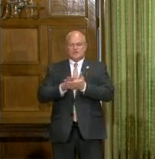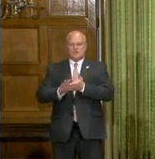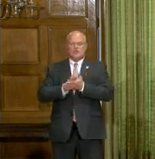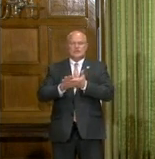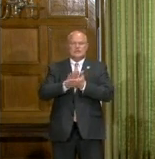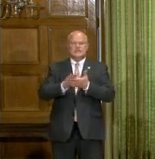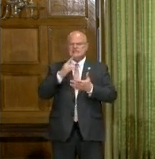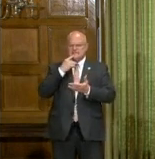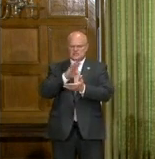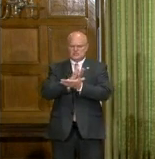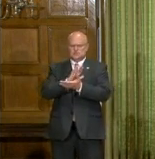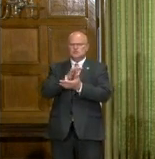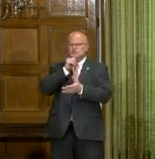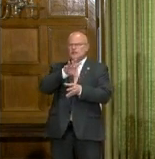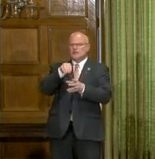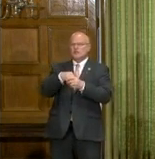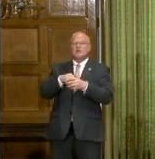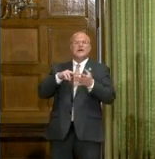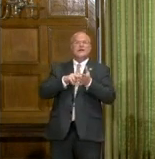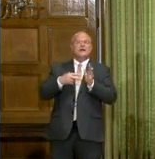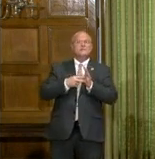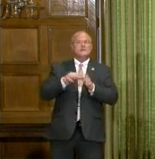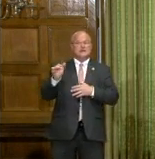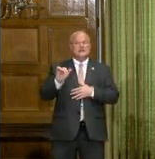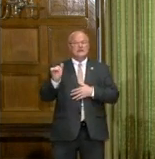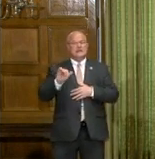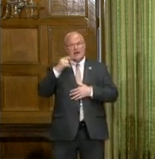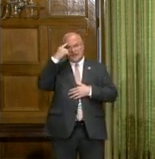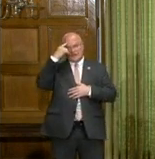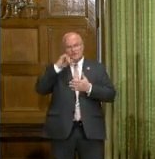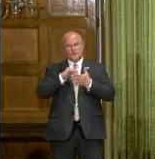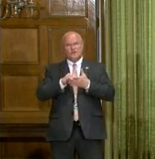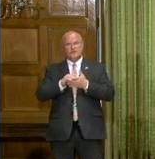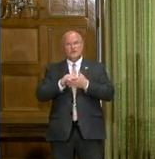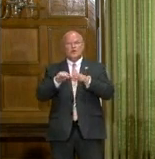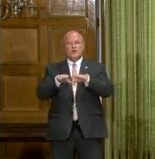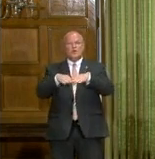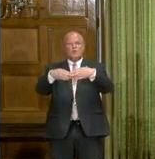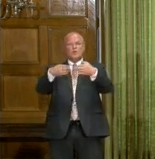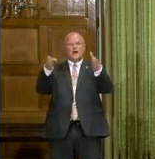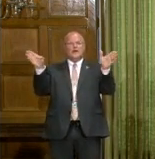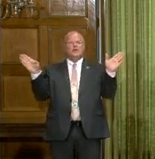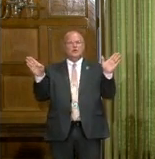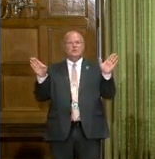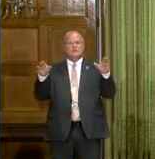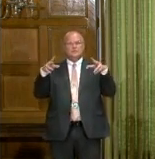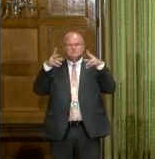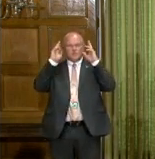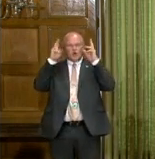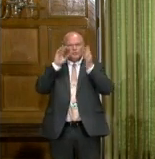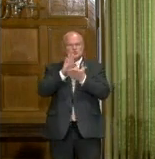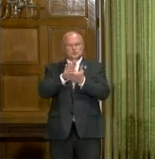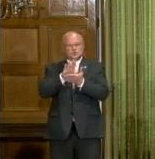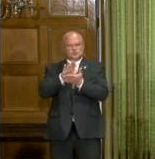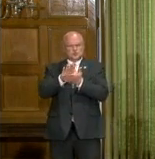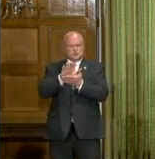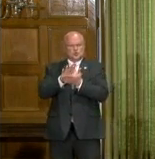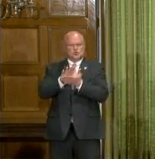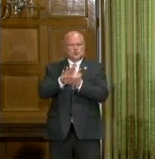When it says schools not included, this would be for the wide-open cosmetology or barber schools.